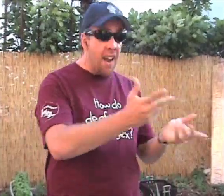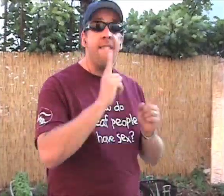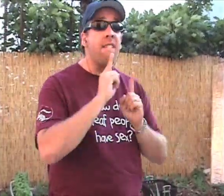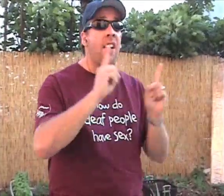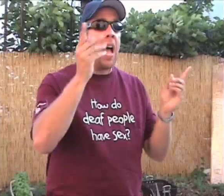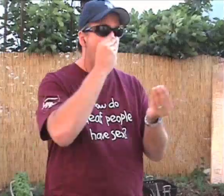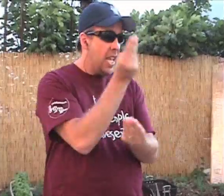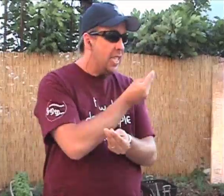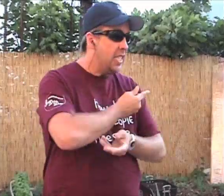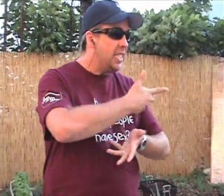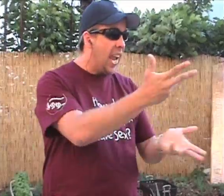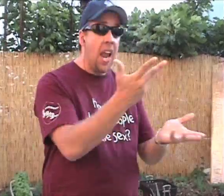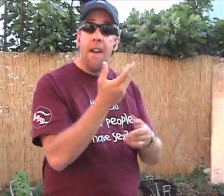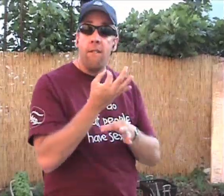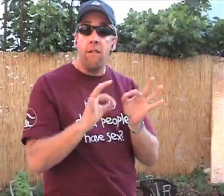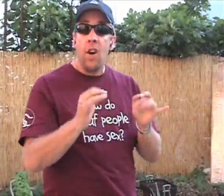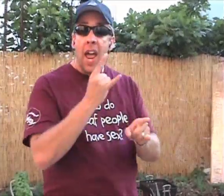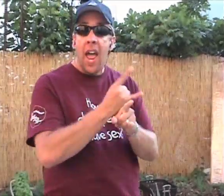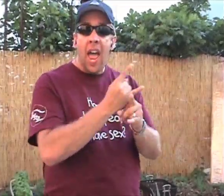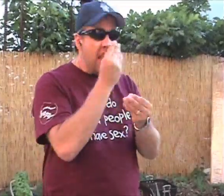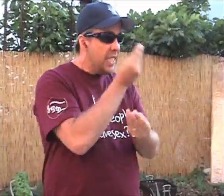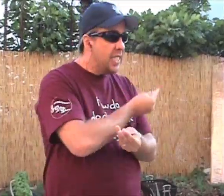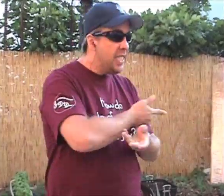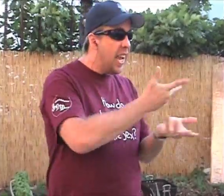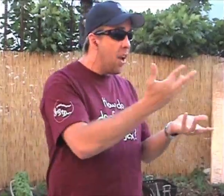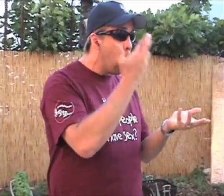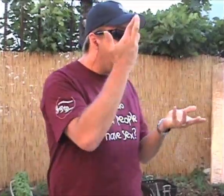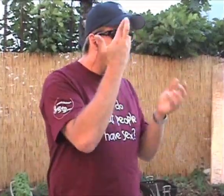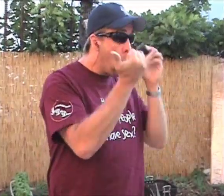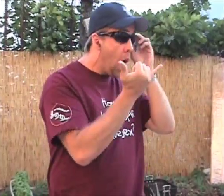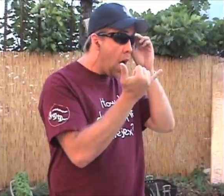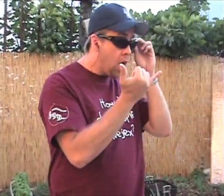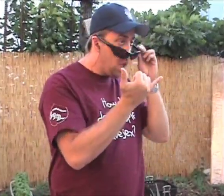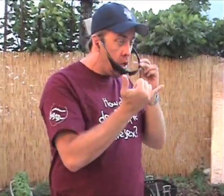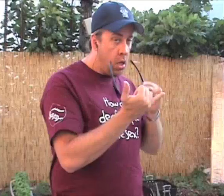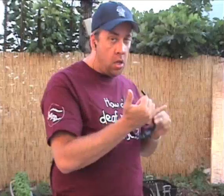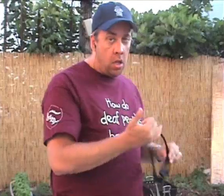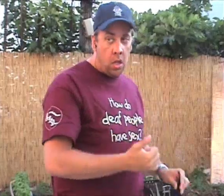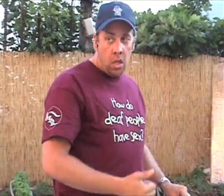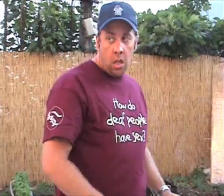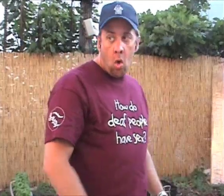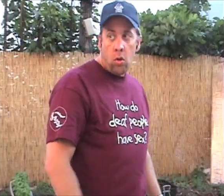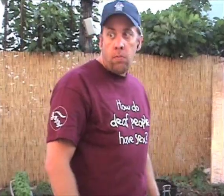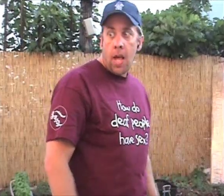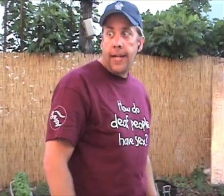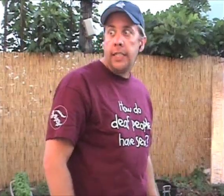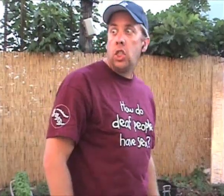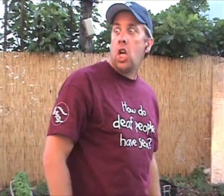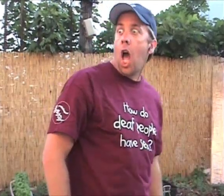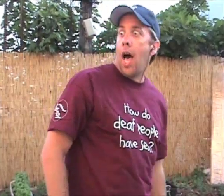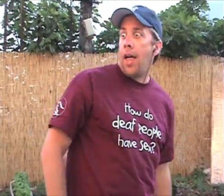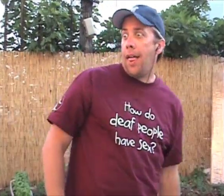glory It ain't for the free whiskey Ba-donk-a-donk It's for the Ba-donk-a-donk